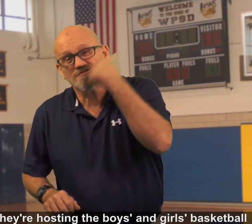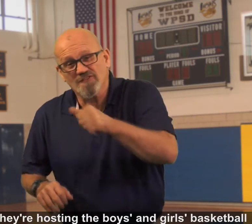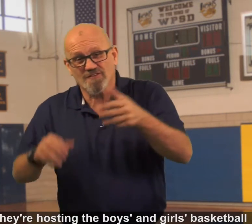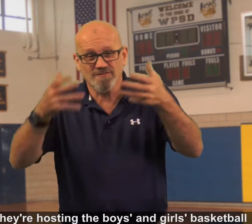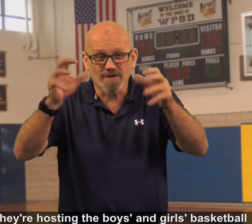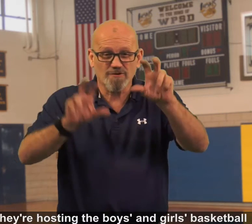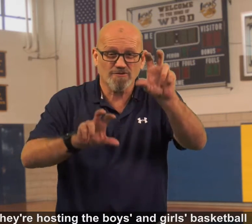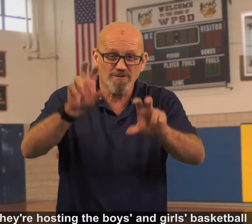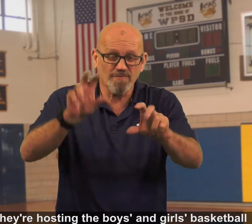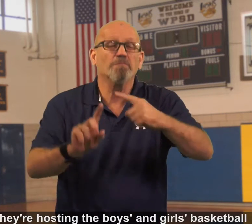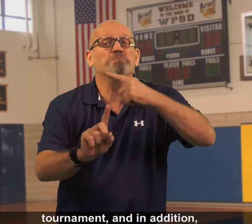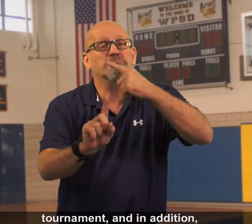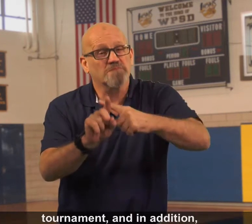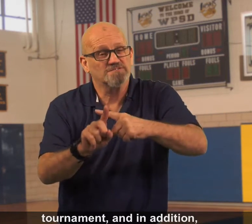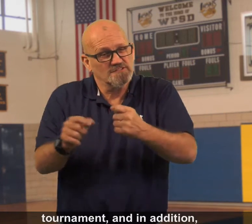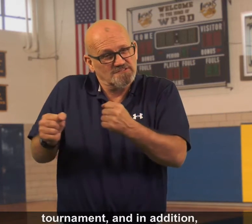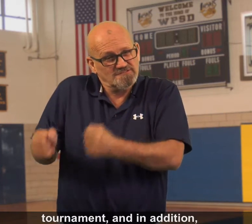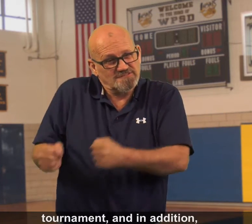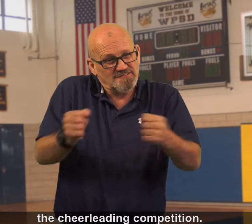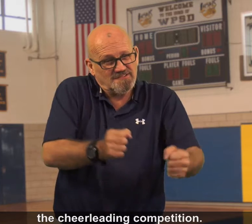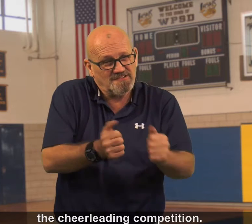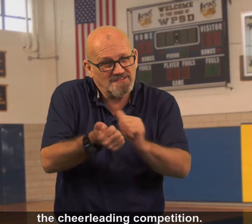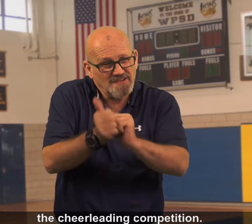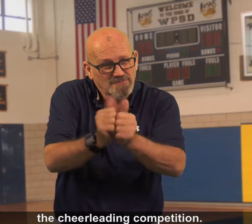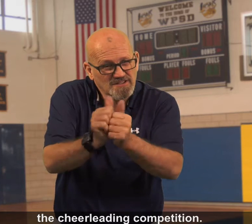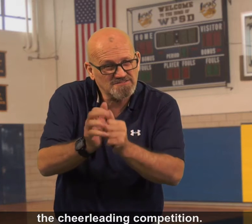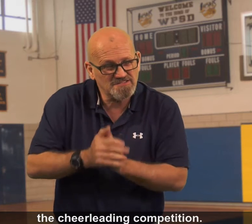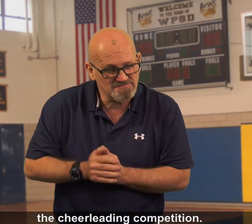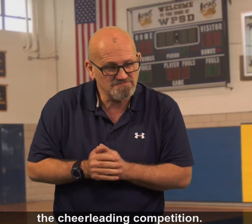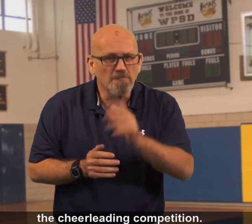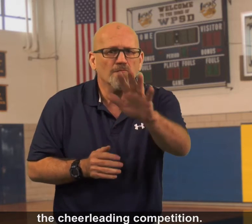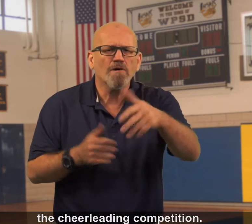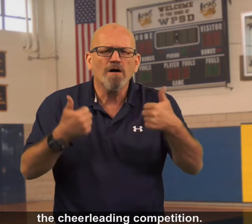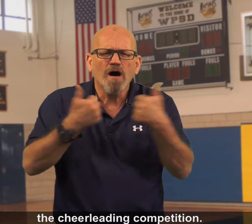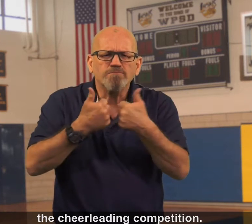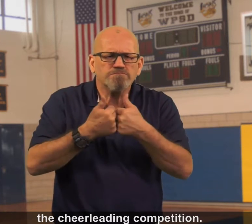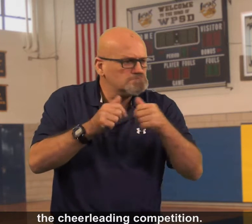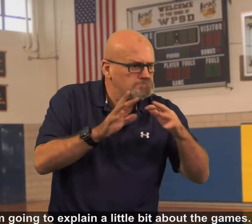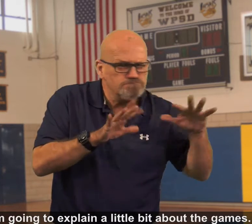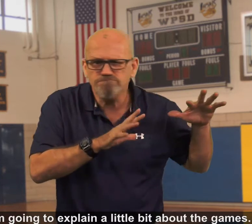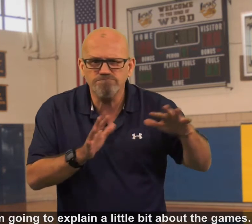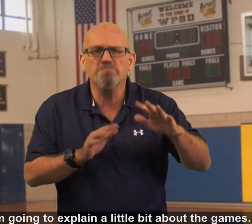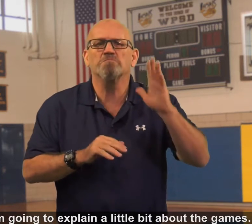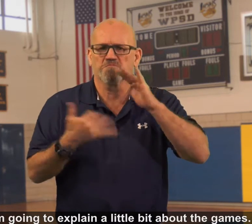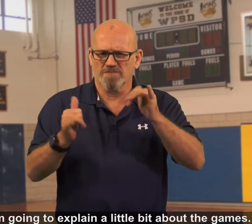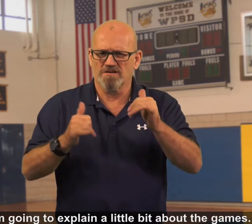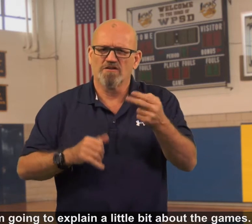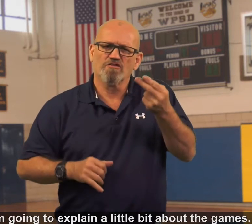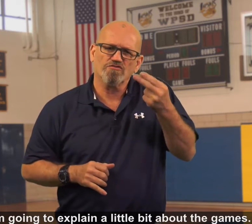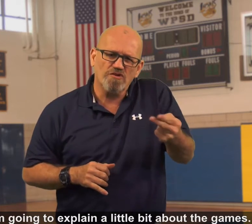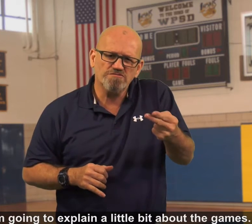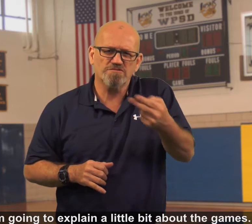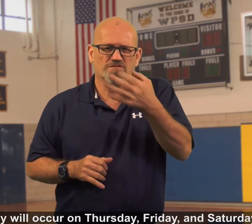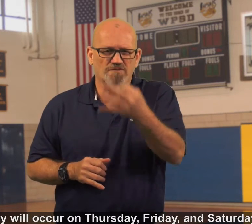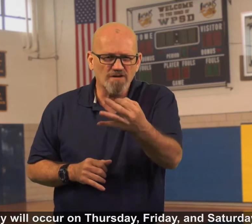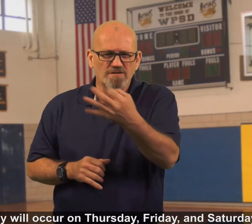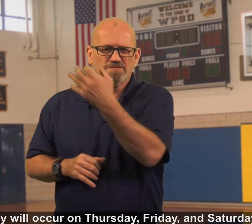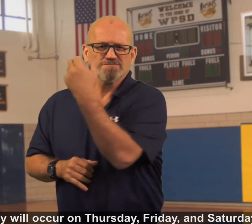Girls basketball tournament and, in addition, the cheerleading competition. I'm going to explain a little bit about the games. They'll occur on Thursday,